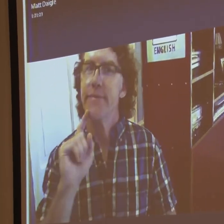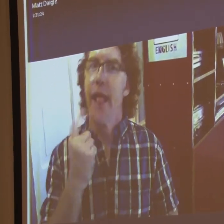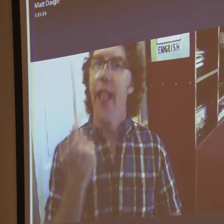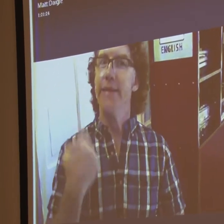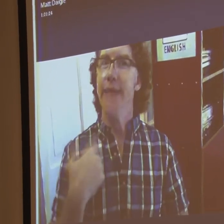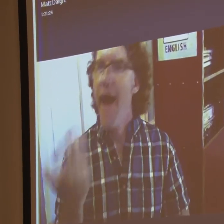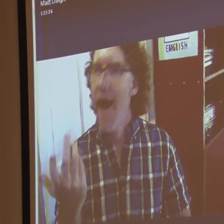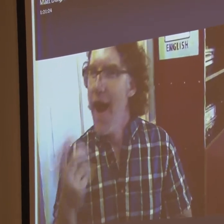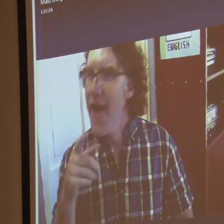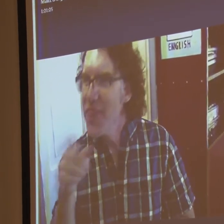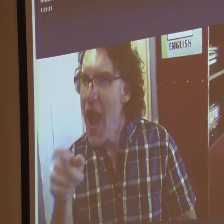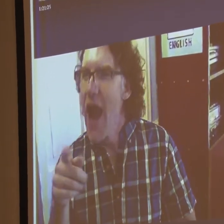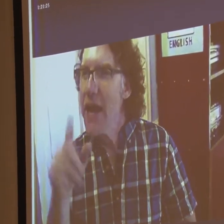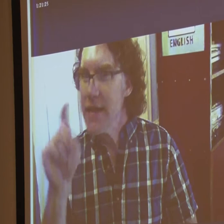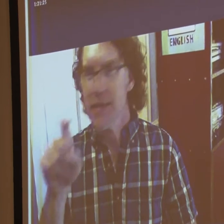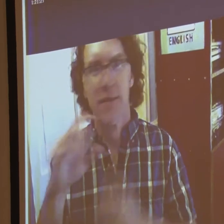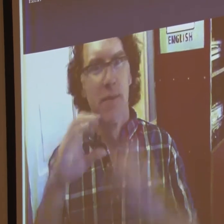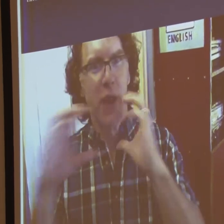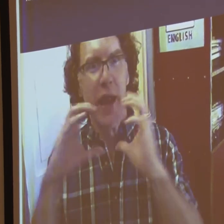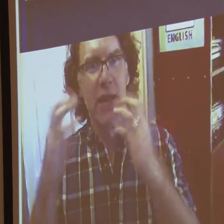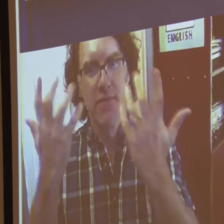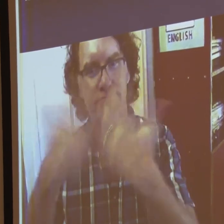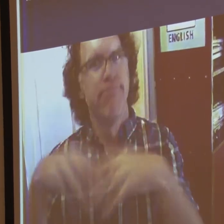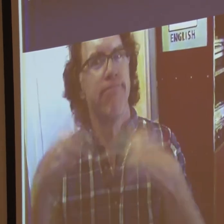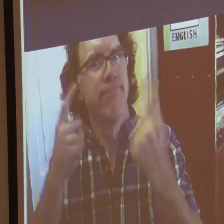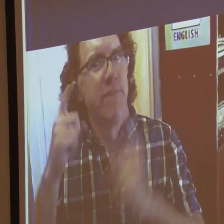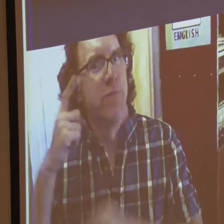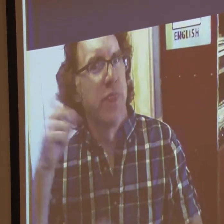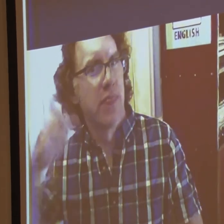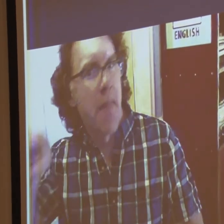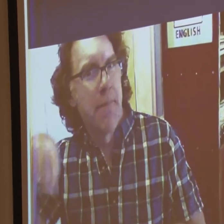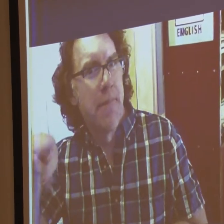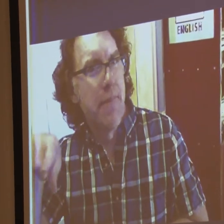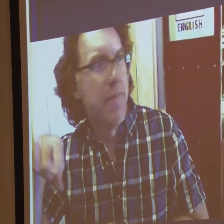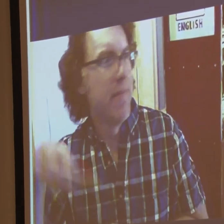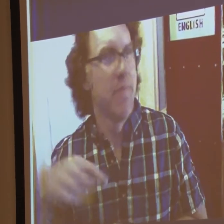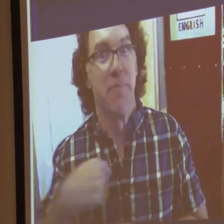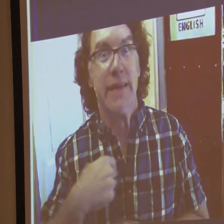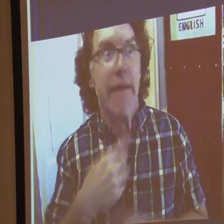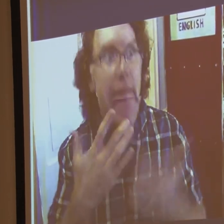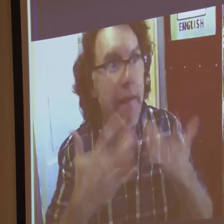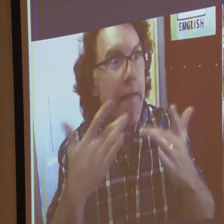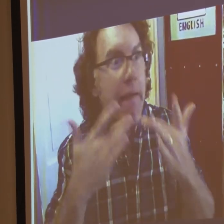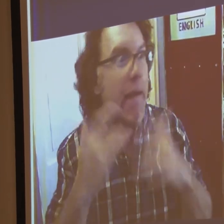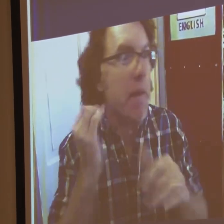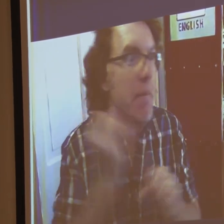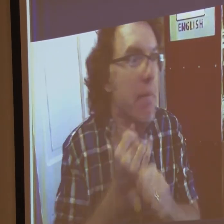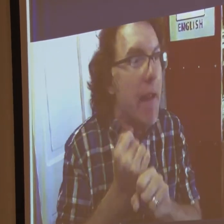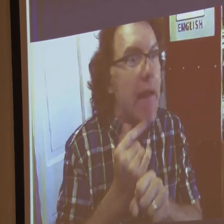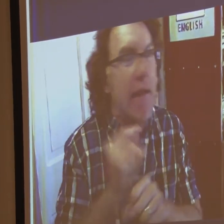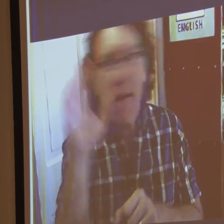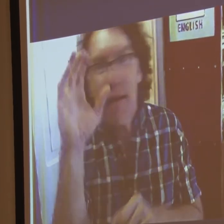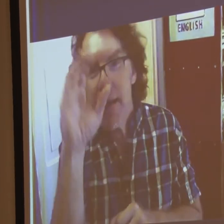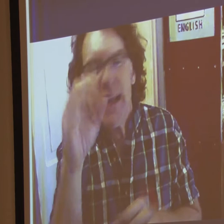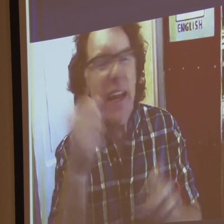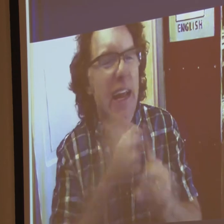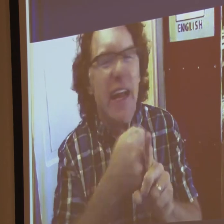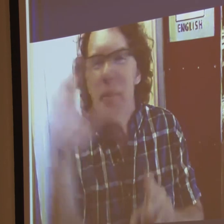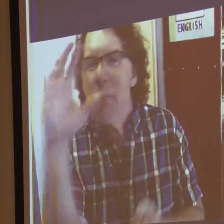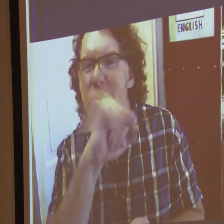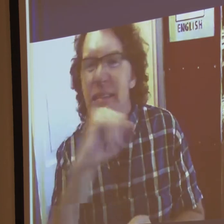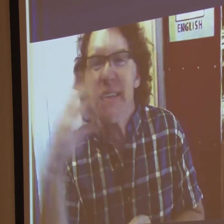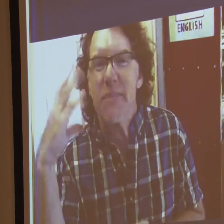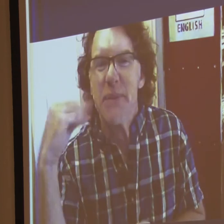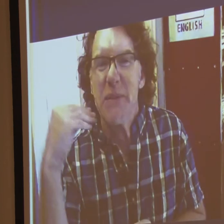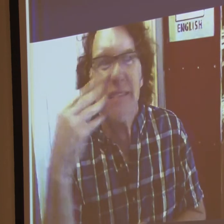to a school for the deaf. I was so jealous that they had that kind of exposure to deaf people and